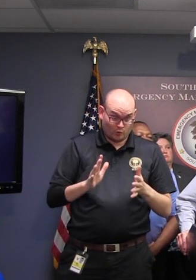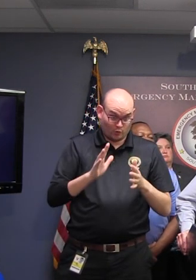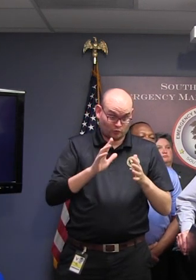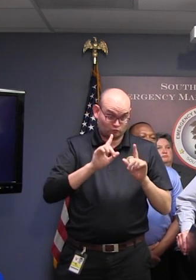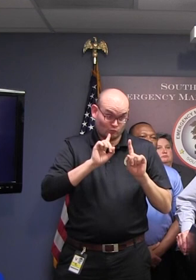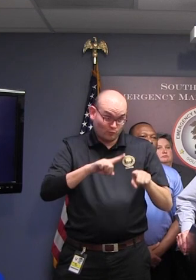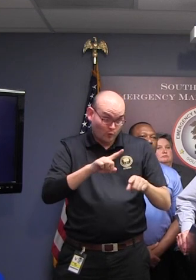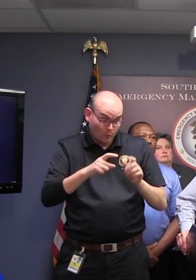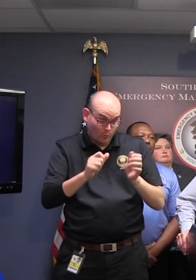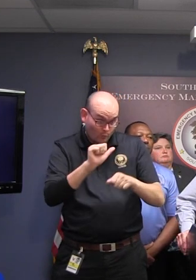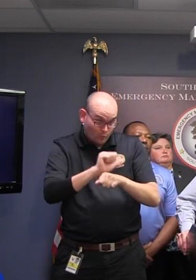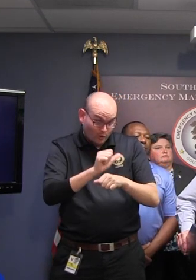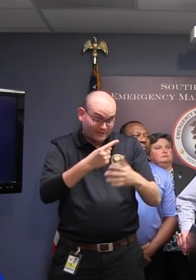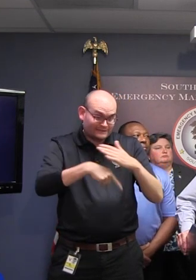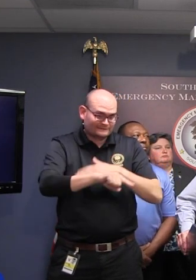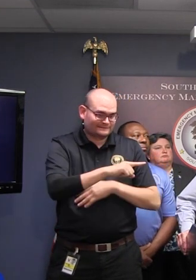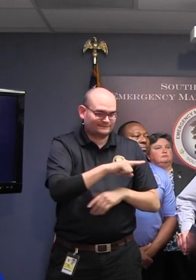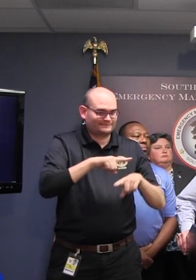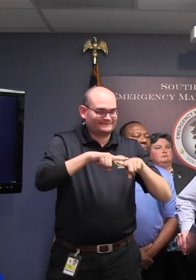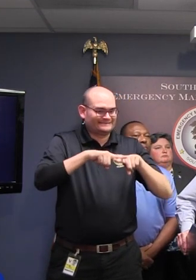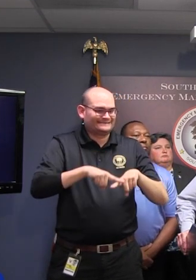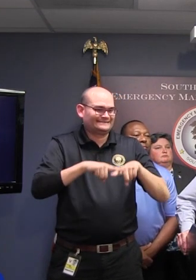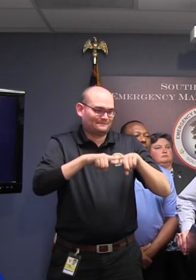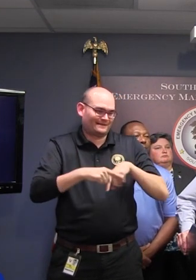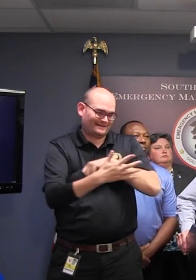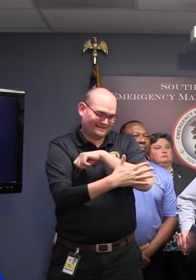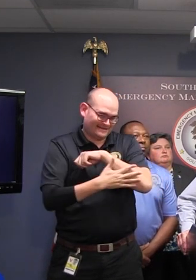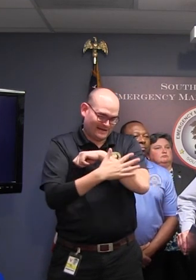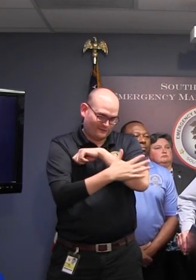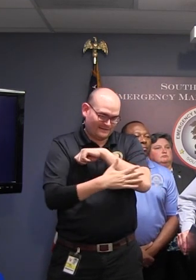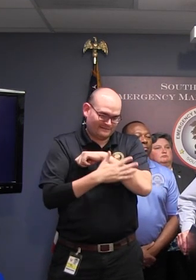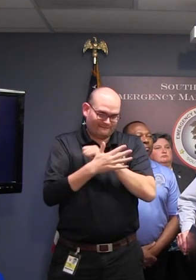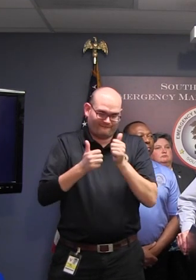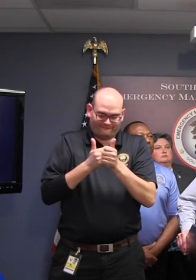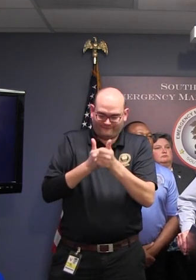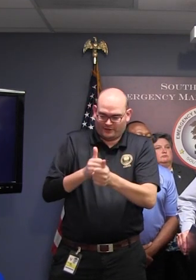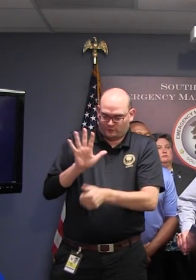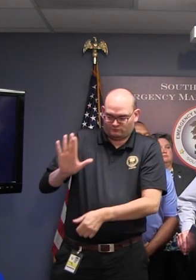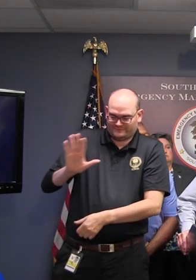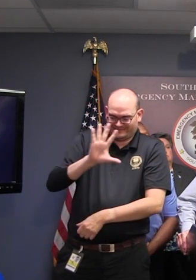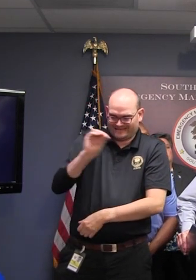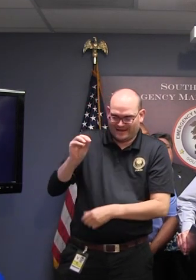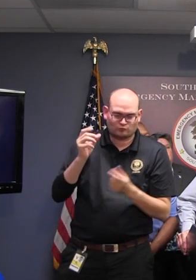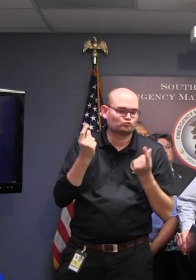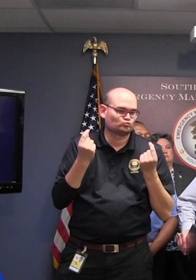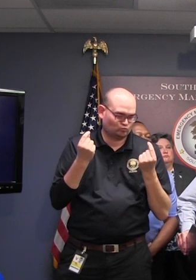depends on the county. They should go by what the county does in which they are located.